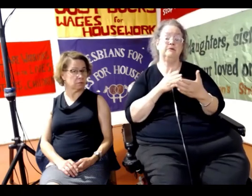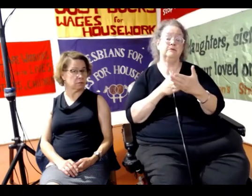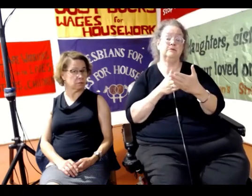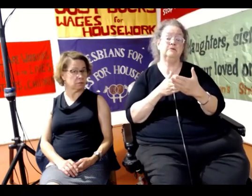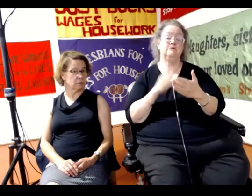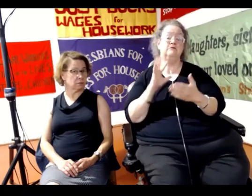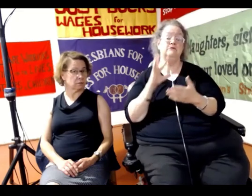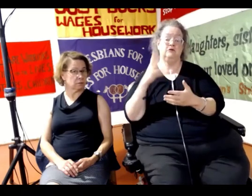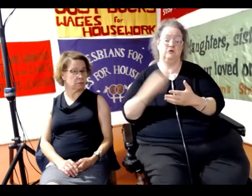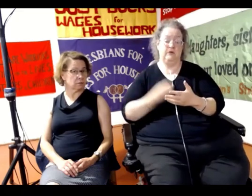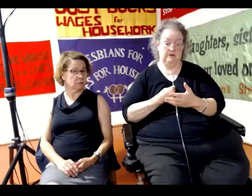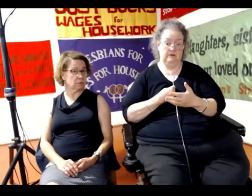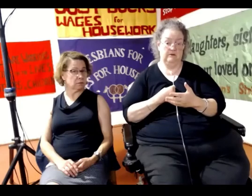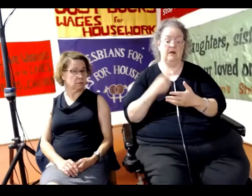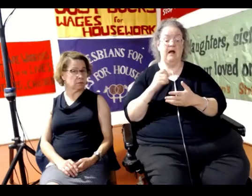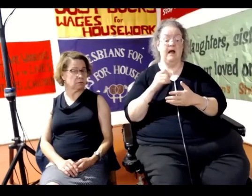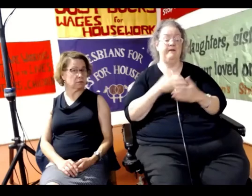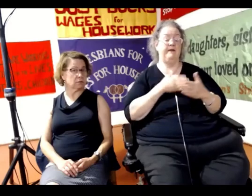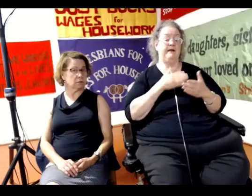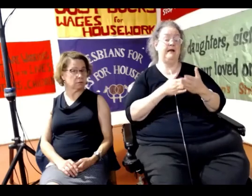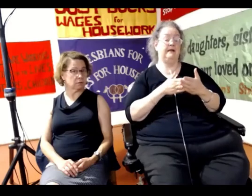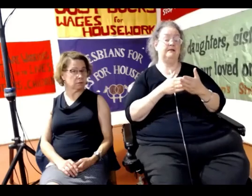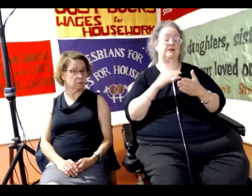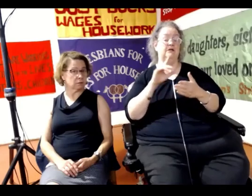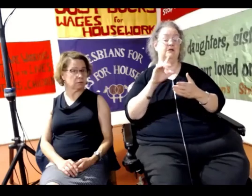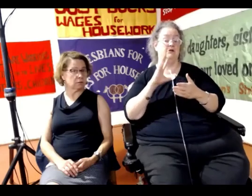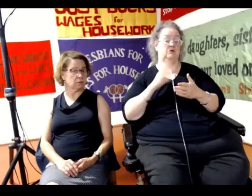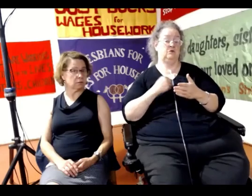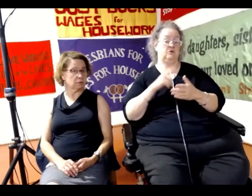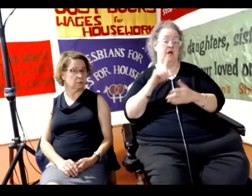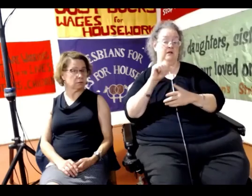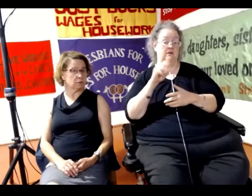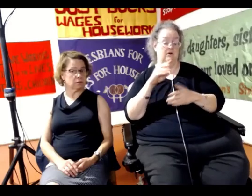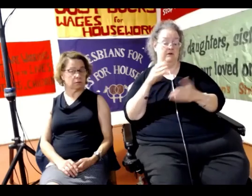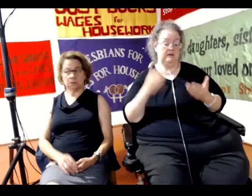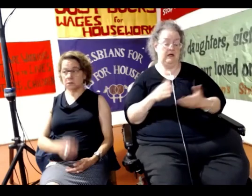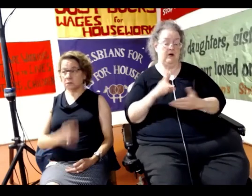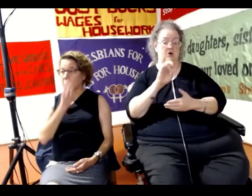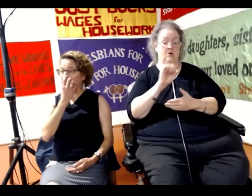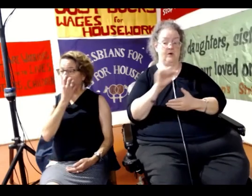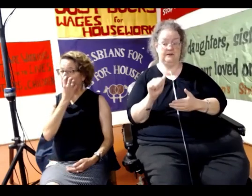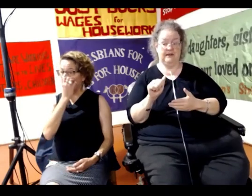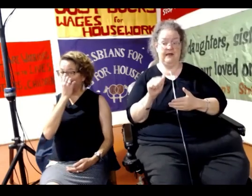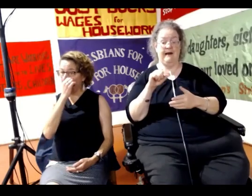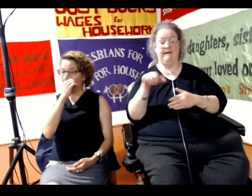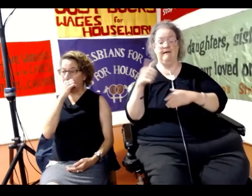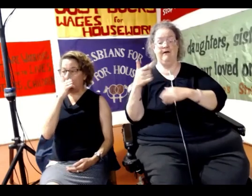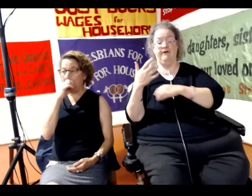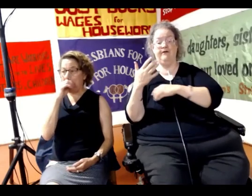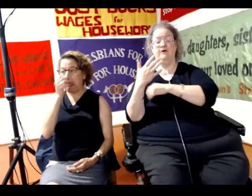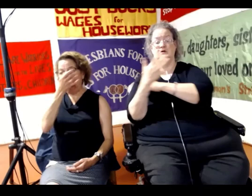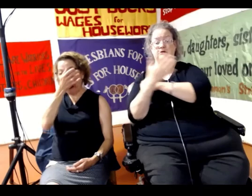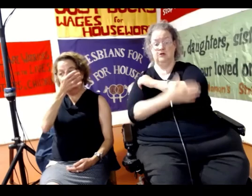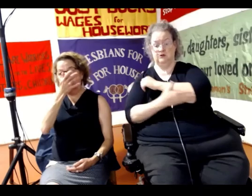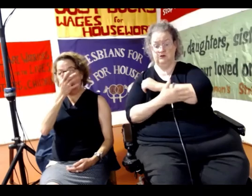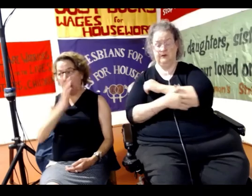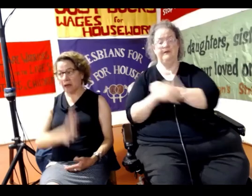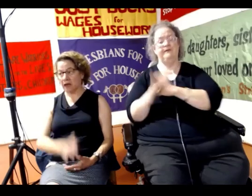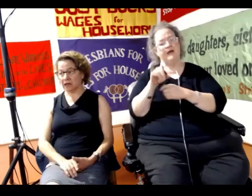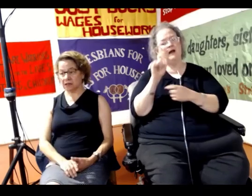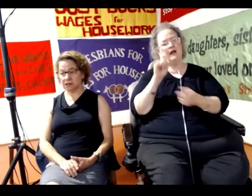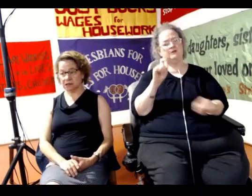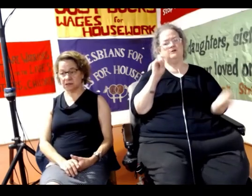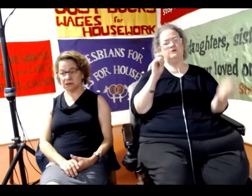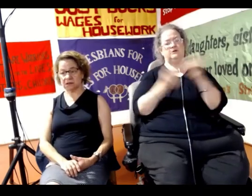of anti-trans laws in the US and in many other countries. That has to change. We have to